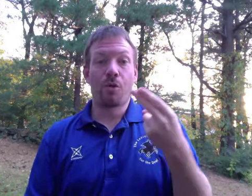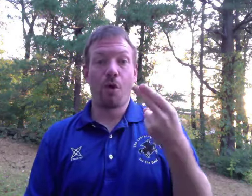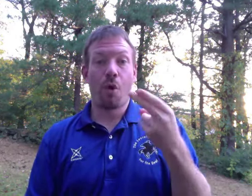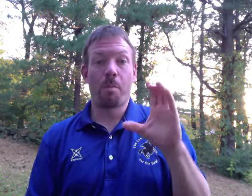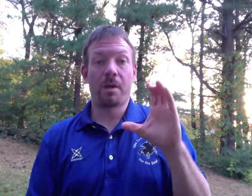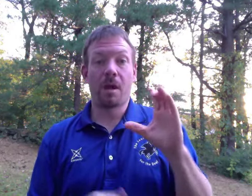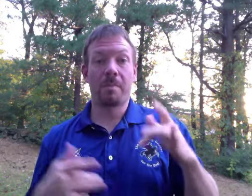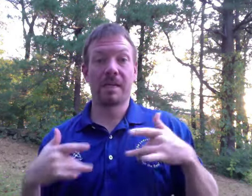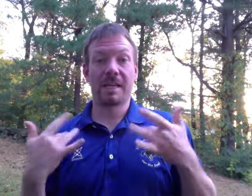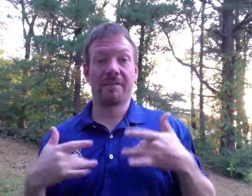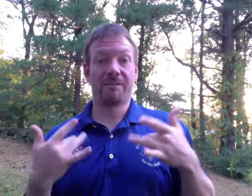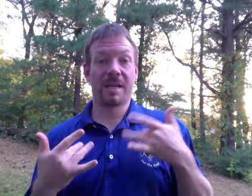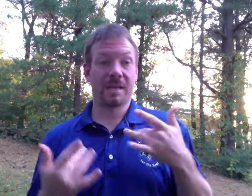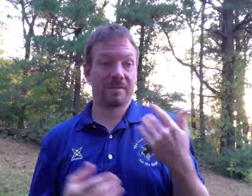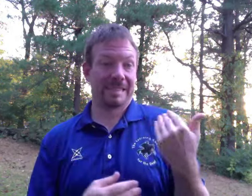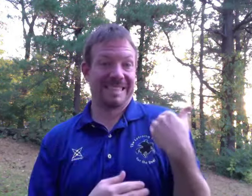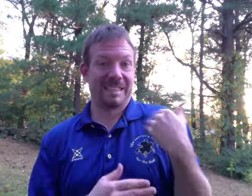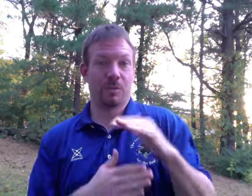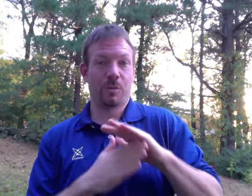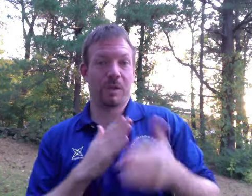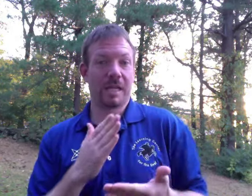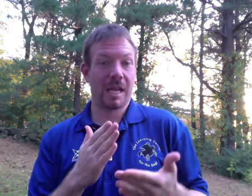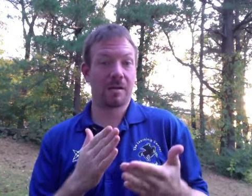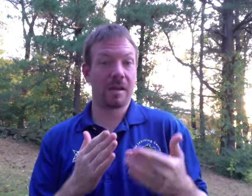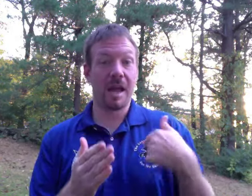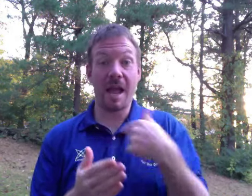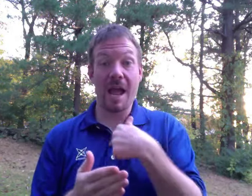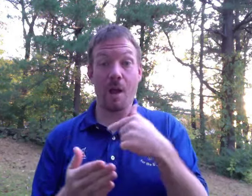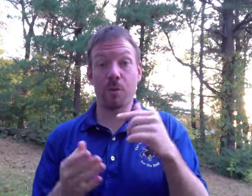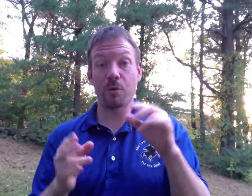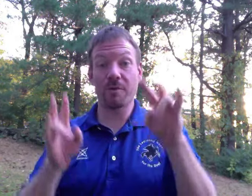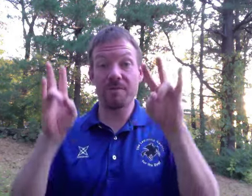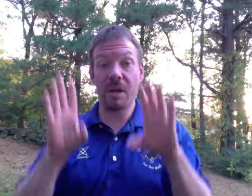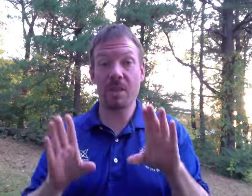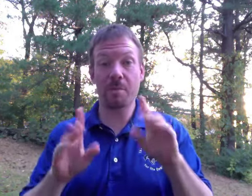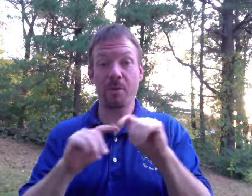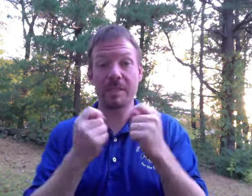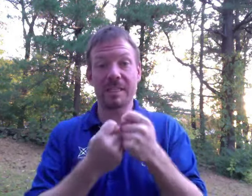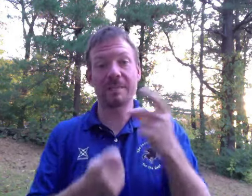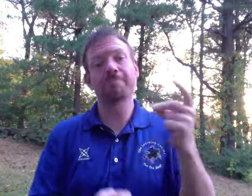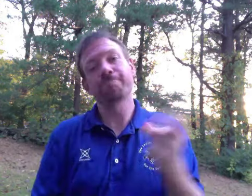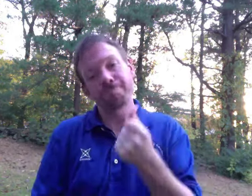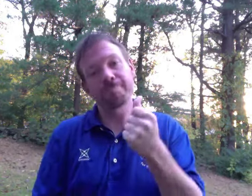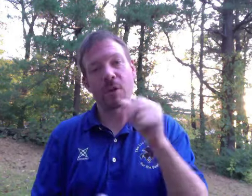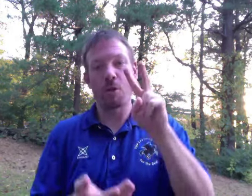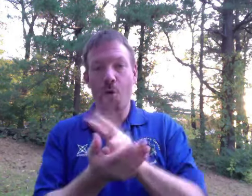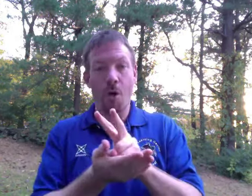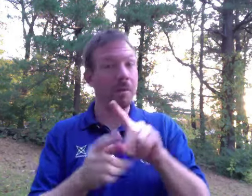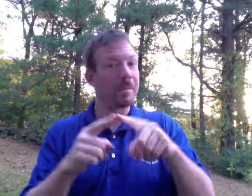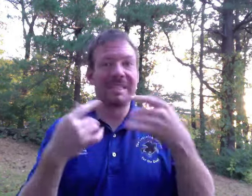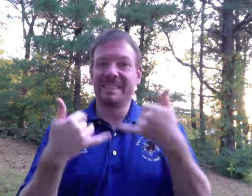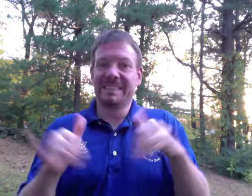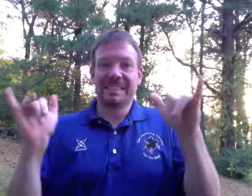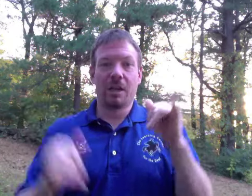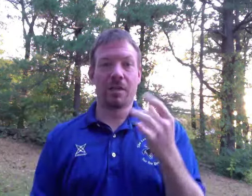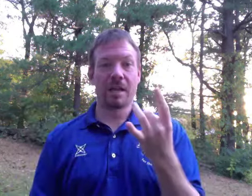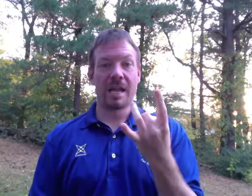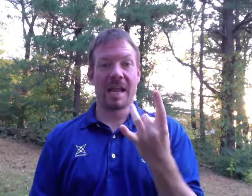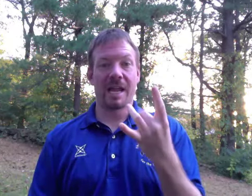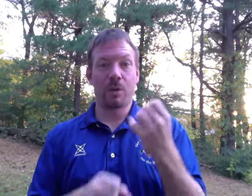Deaf. This past weekend, we had our annual homecoming event. Our volleyball team unfortunately lost, but they still have a